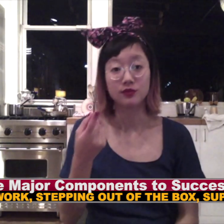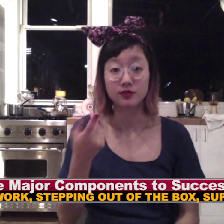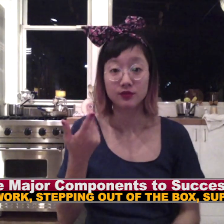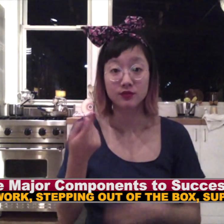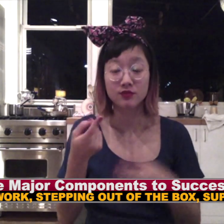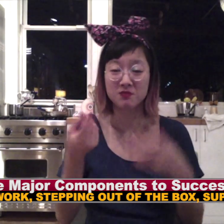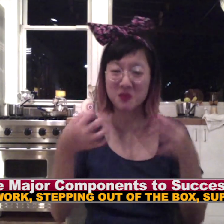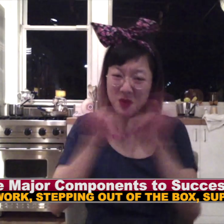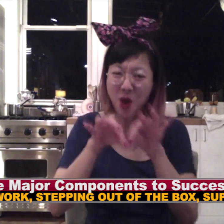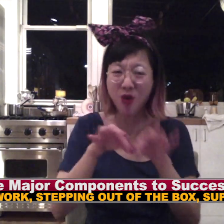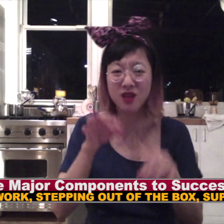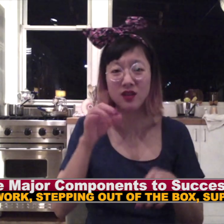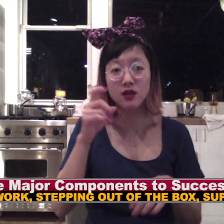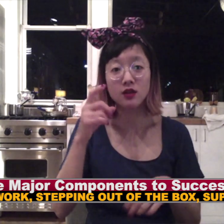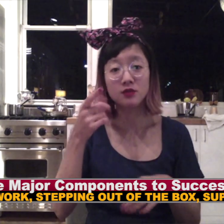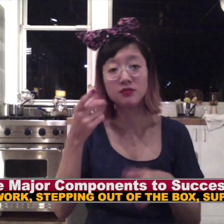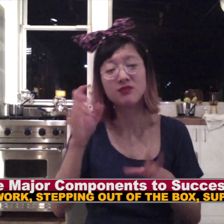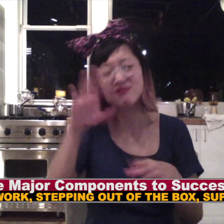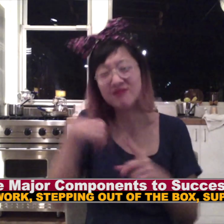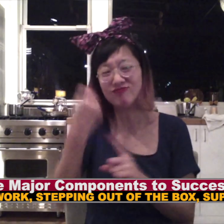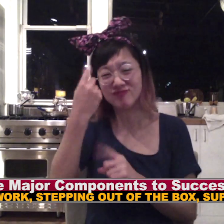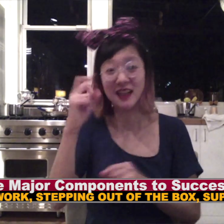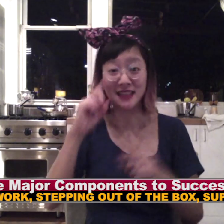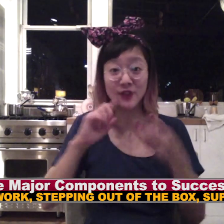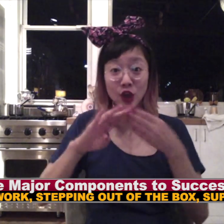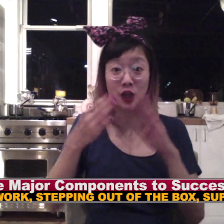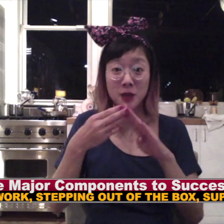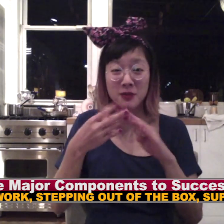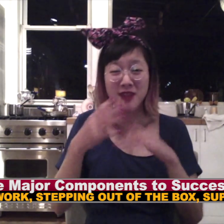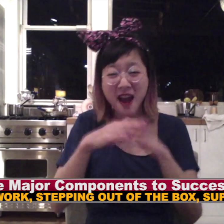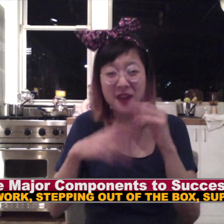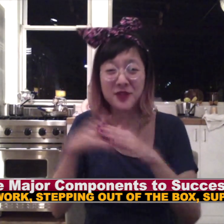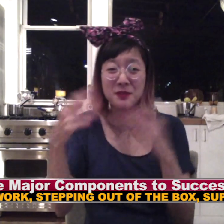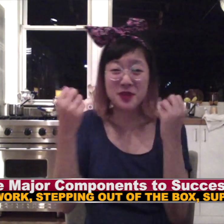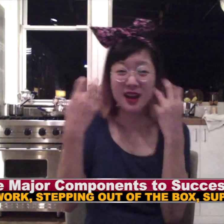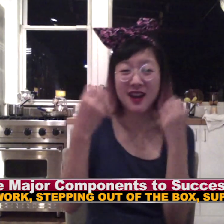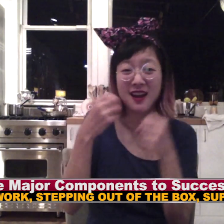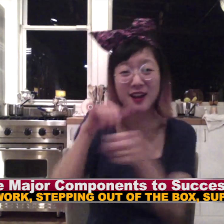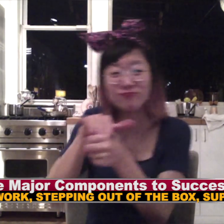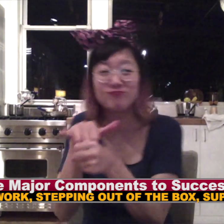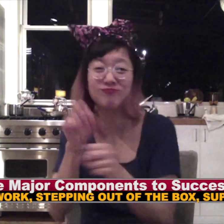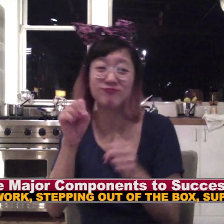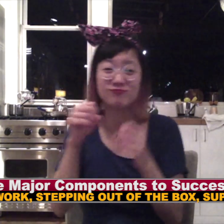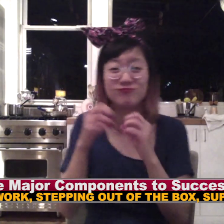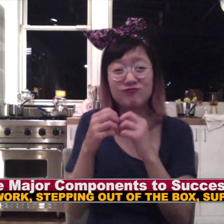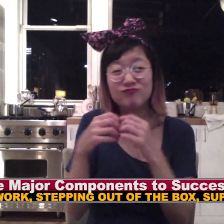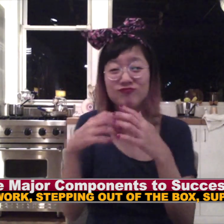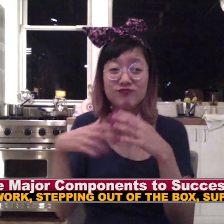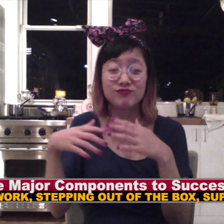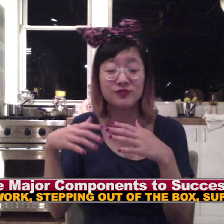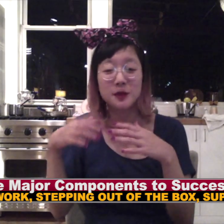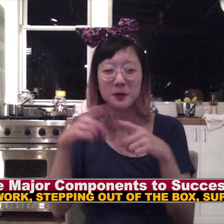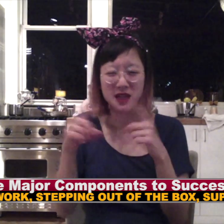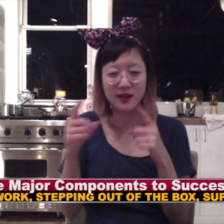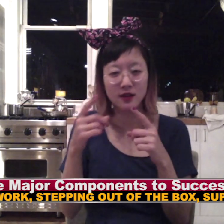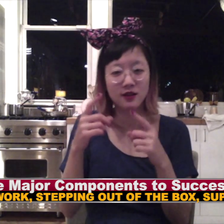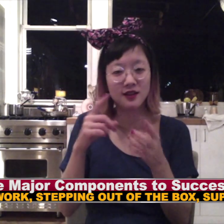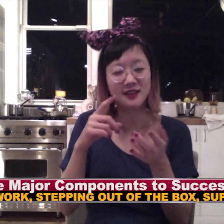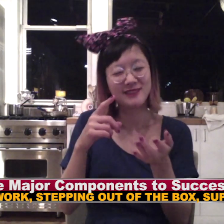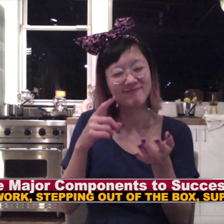like I've made smart decisions. And the deaf community, you know, is a small niche and yeah, I'm comfortable in it. But